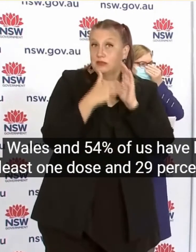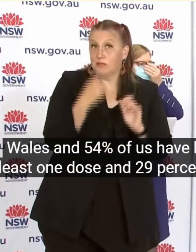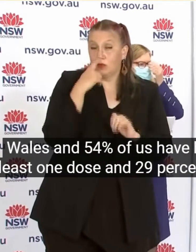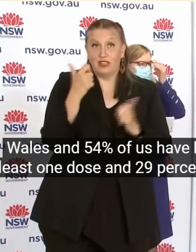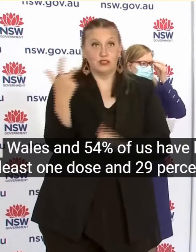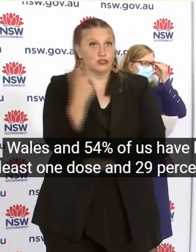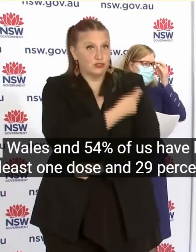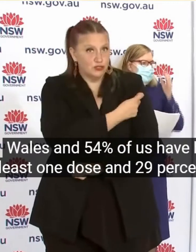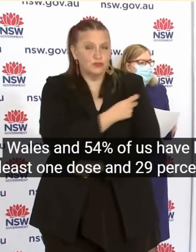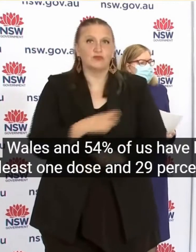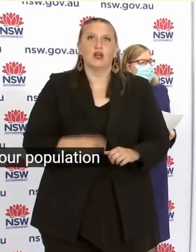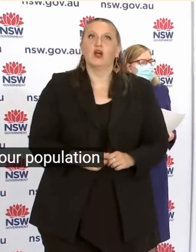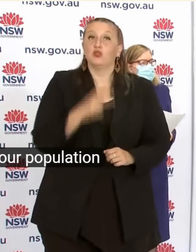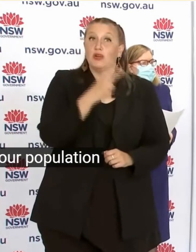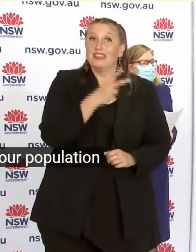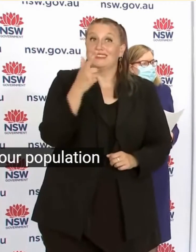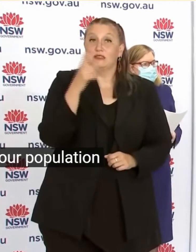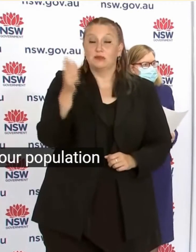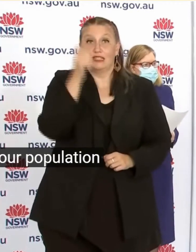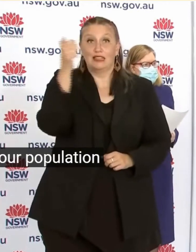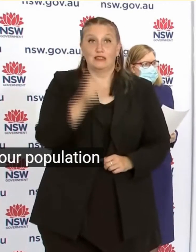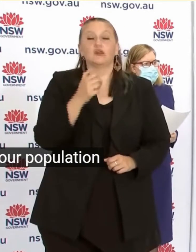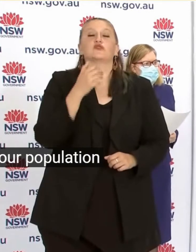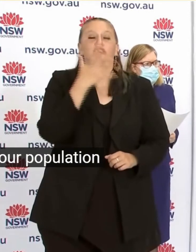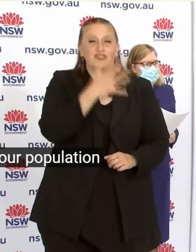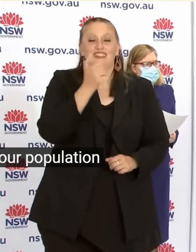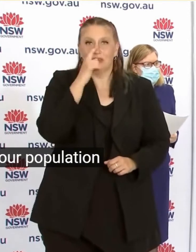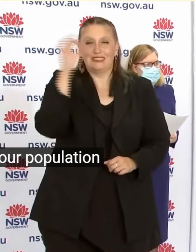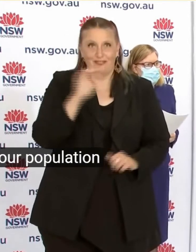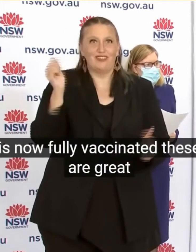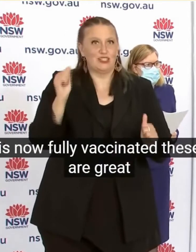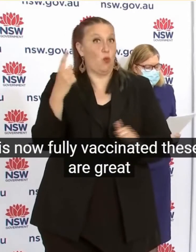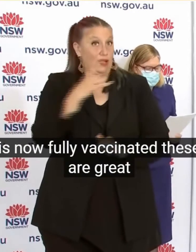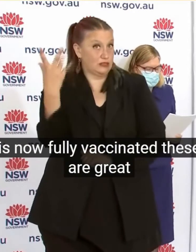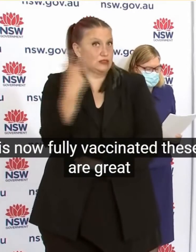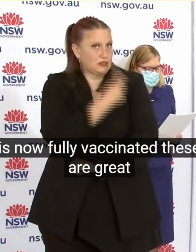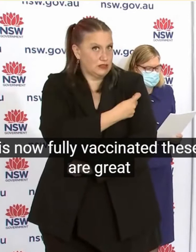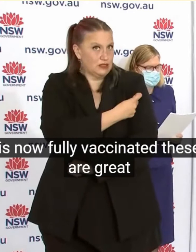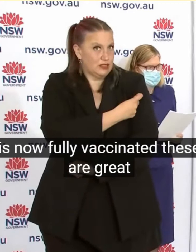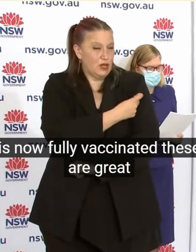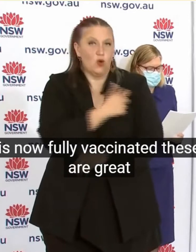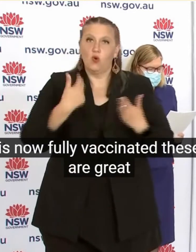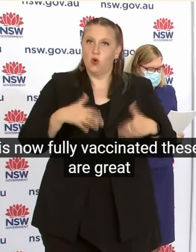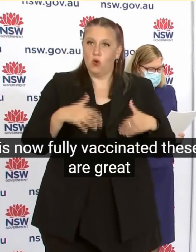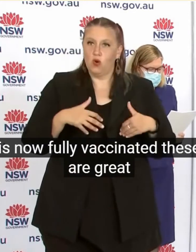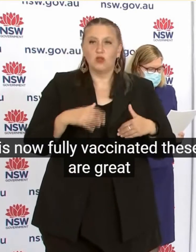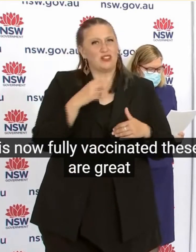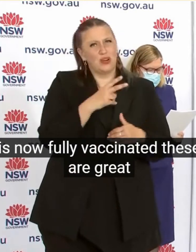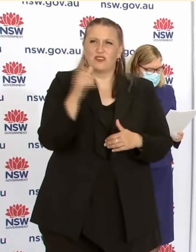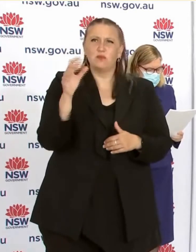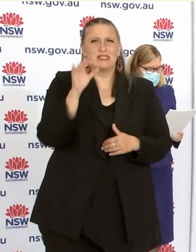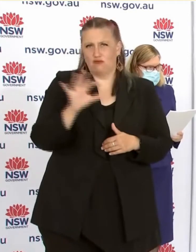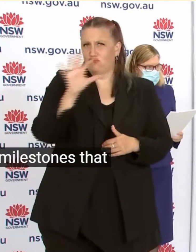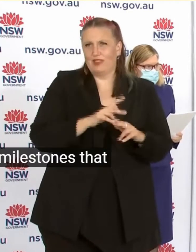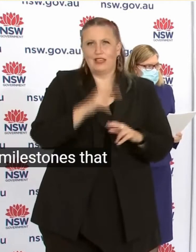And 29% of our population is now fully vaccinated These are great milestones that we're hitting And we can't say